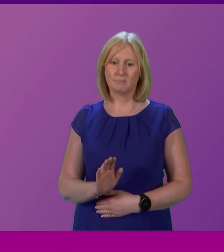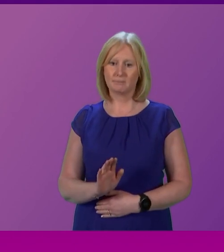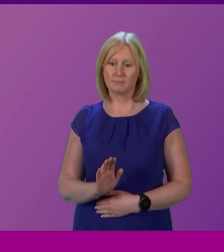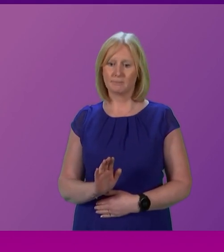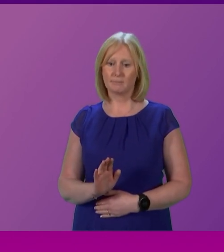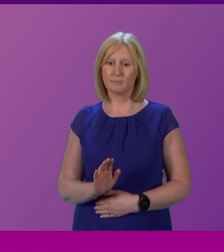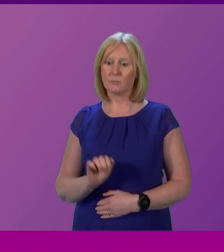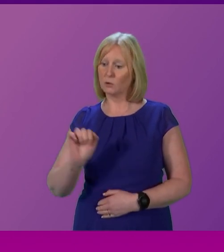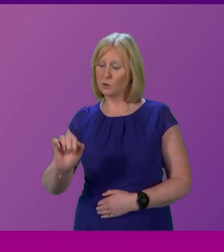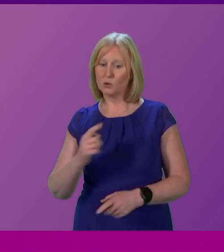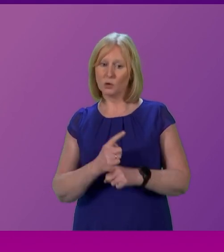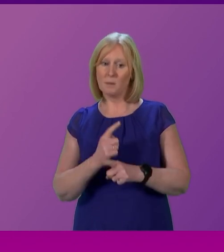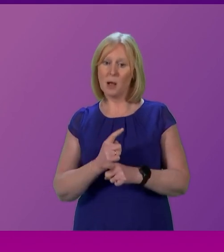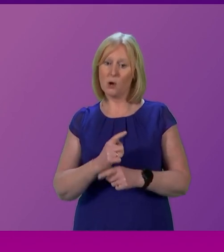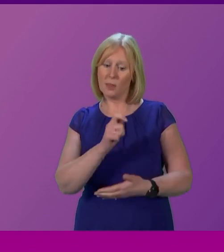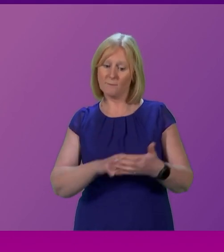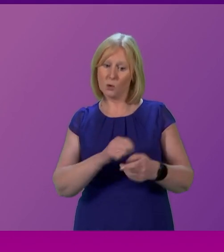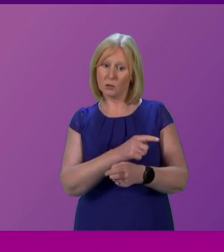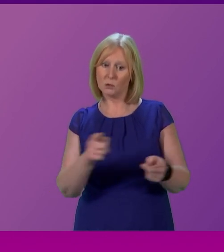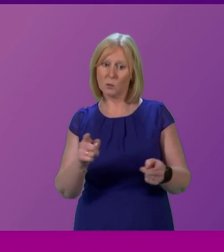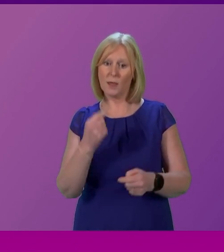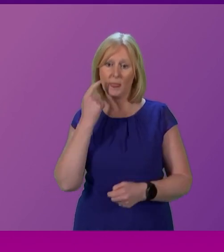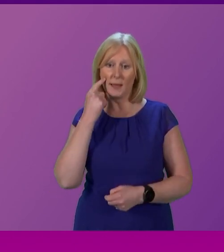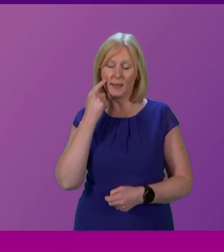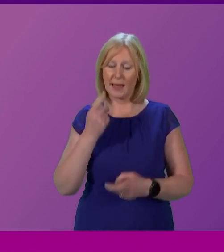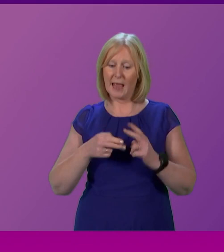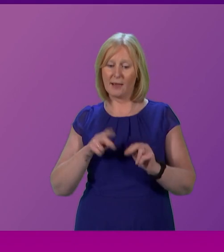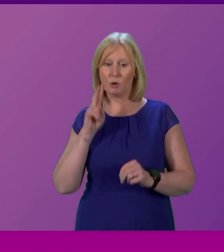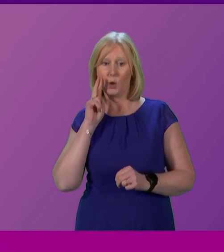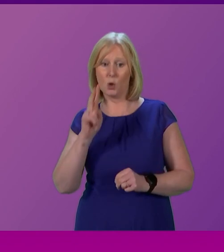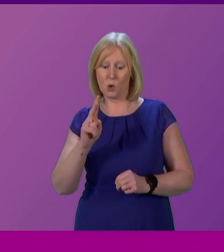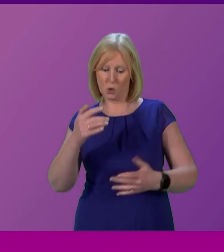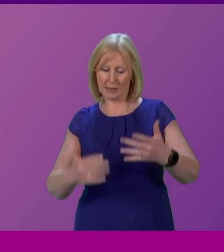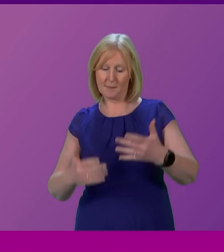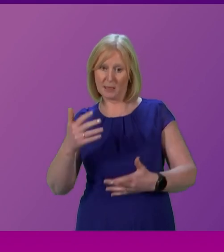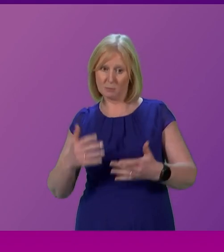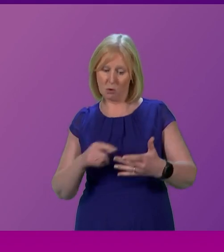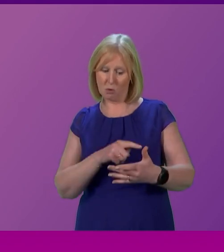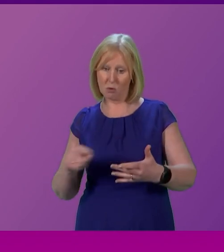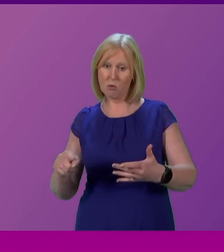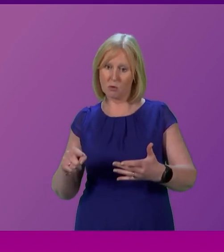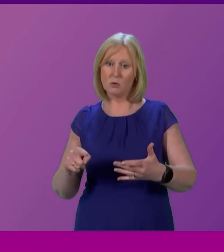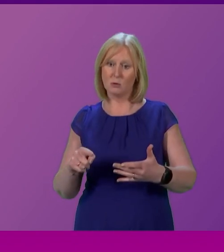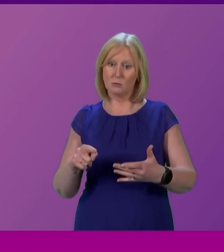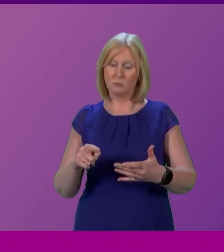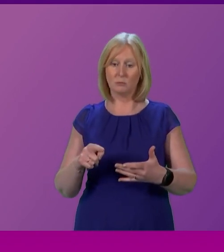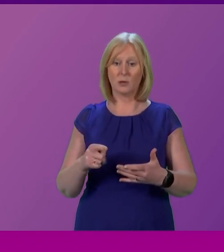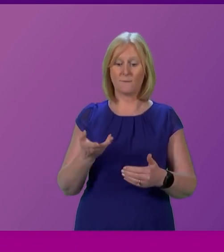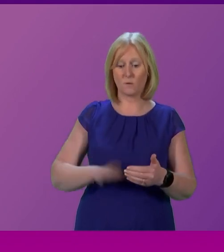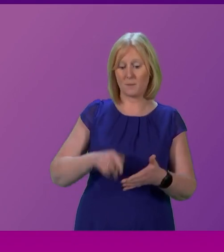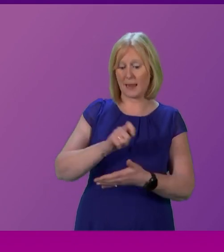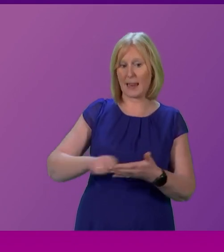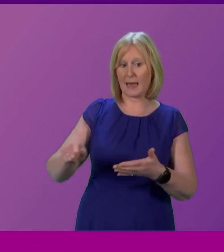a comment about what the voters think. If you look at opinion poll after opinion poll, even SNP, since the